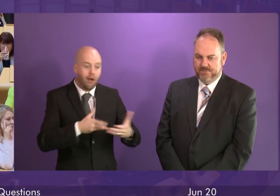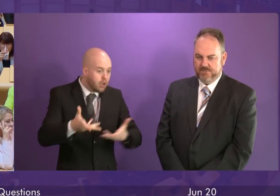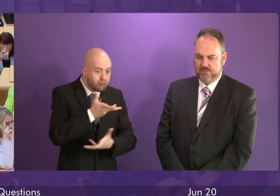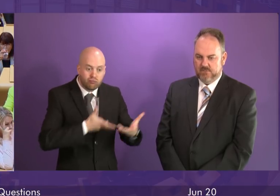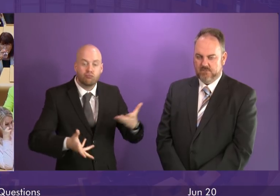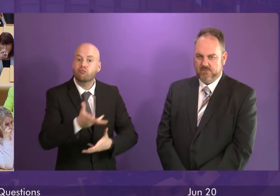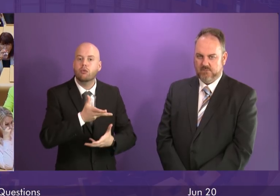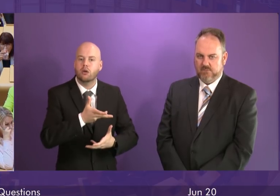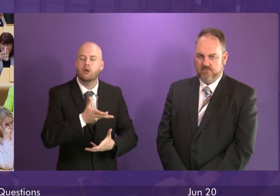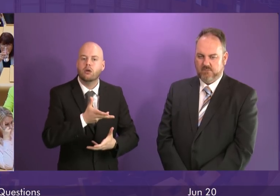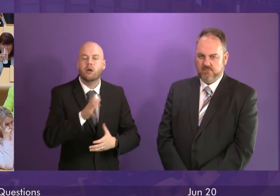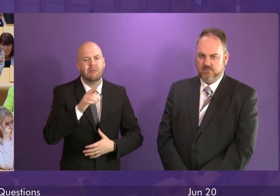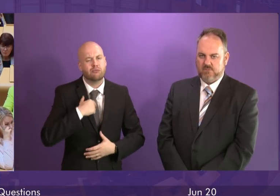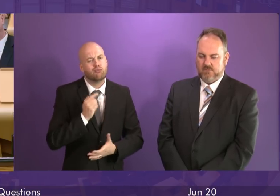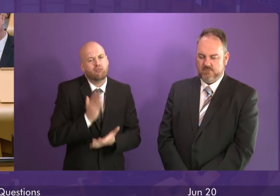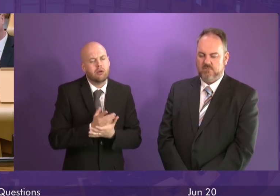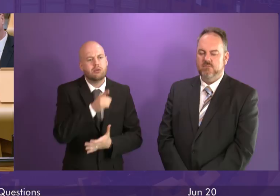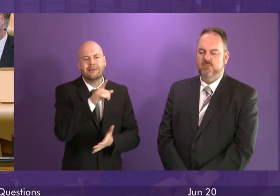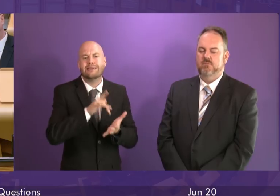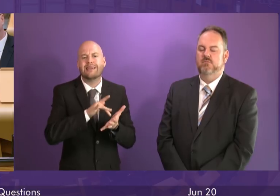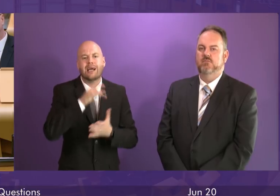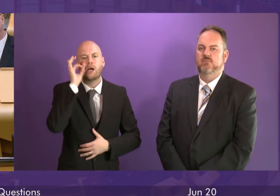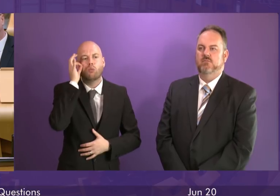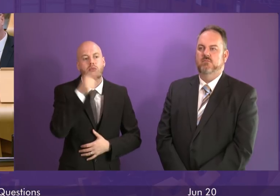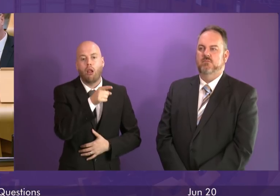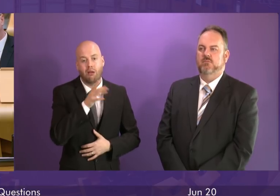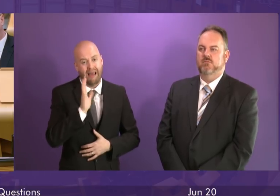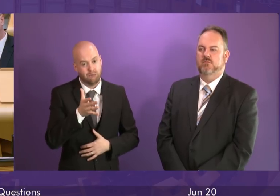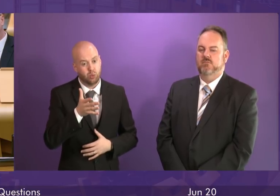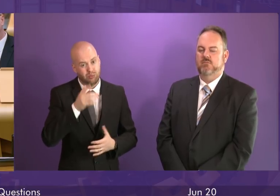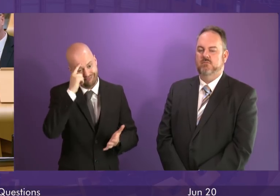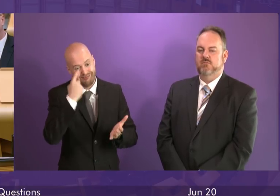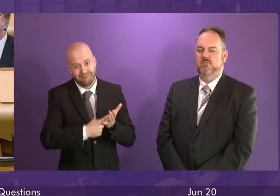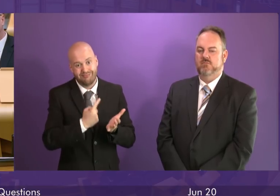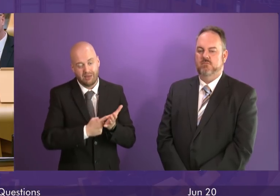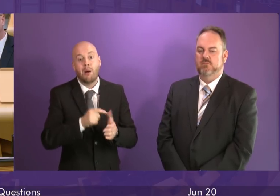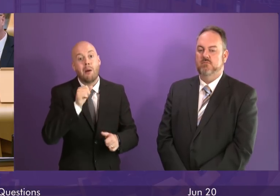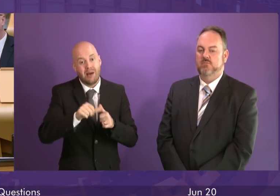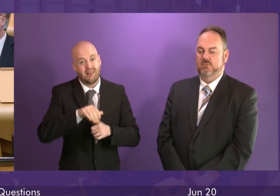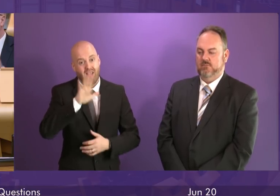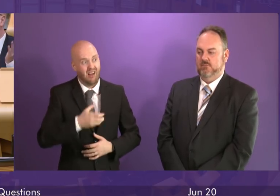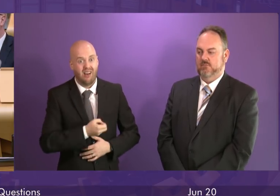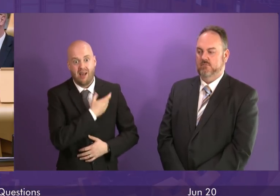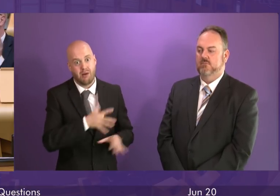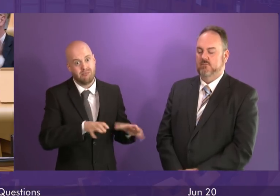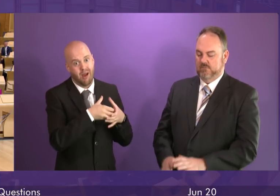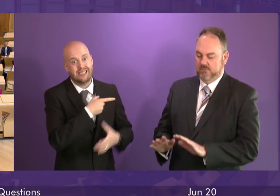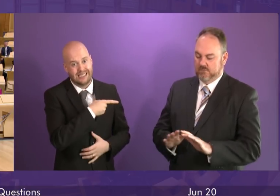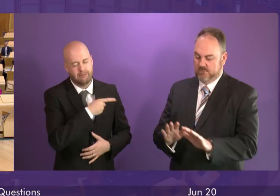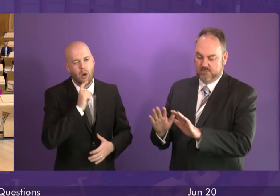of this City Council to take a range of decisions much better than their predecessors of the Labour Party.